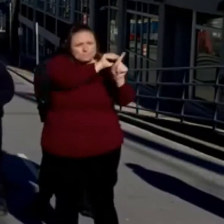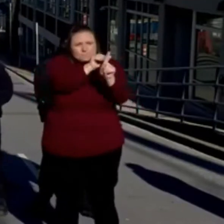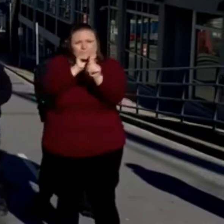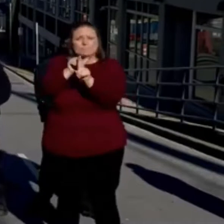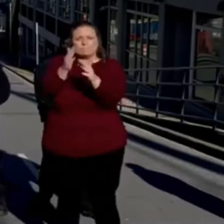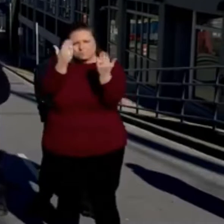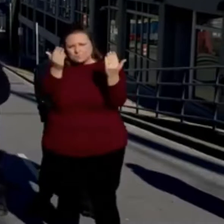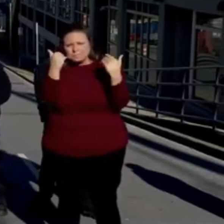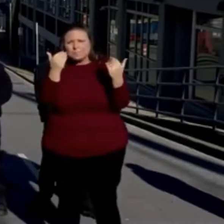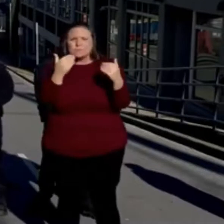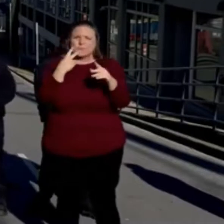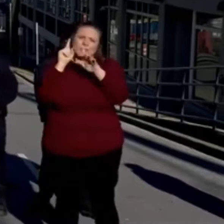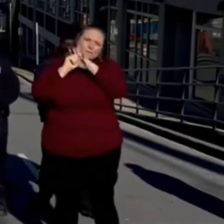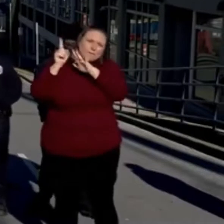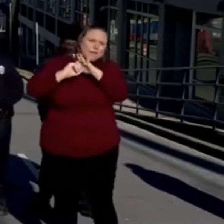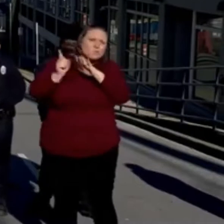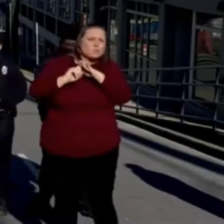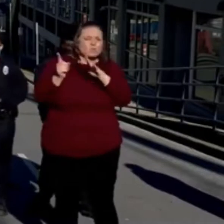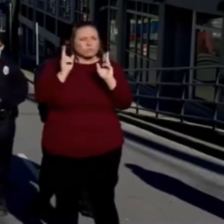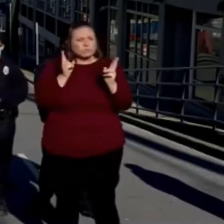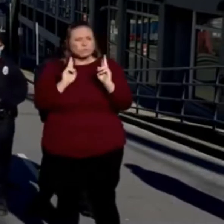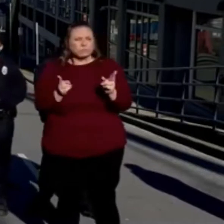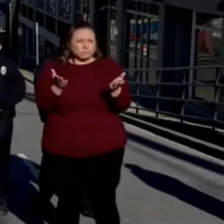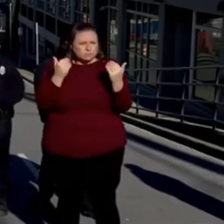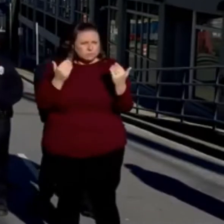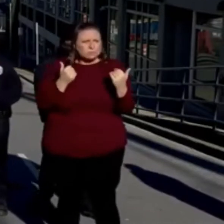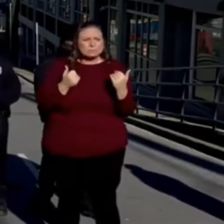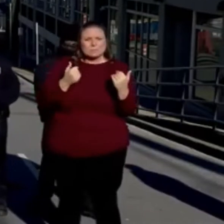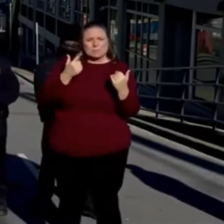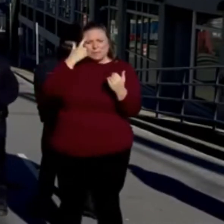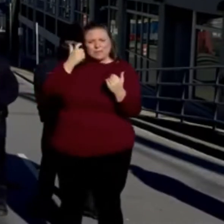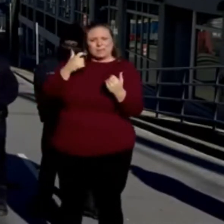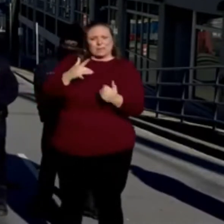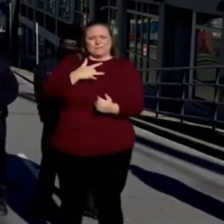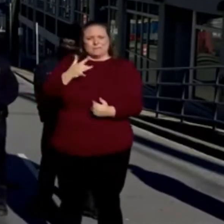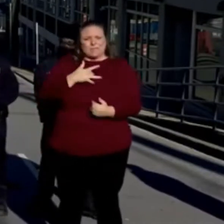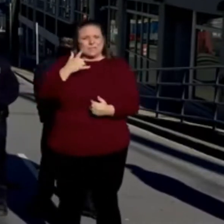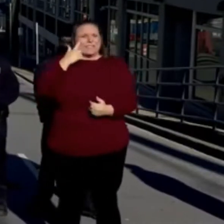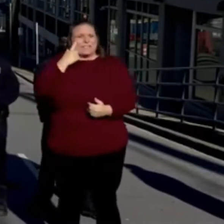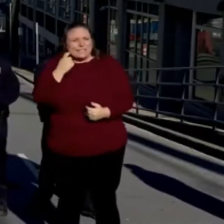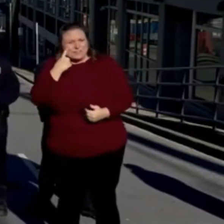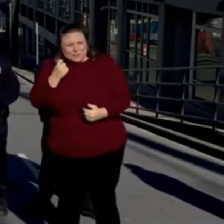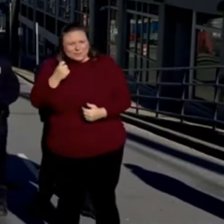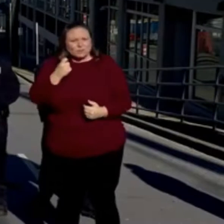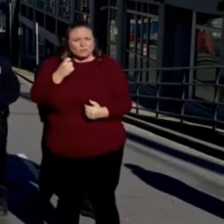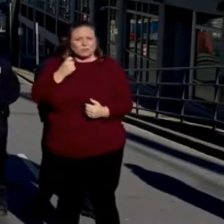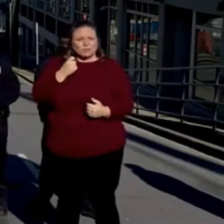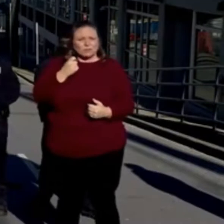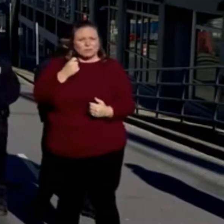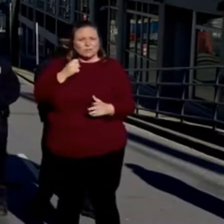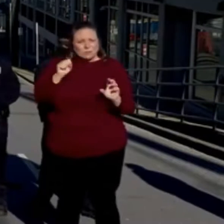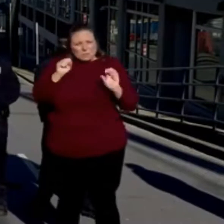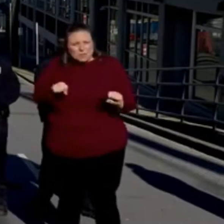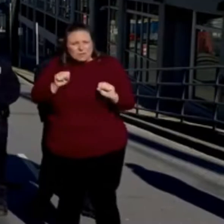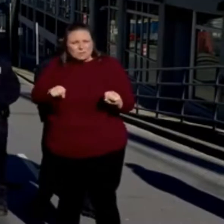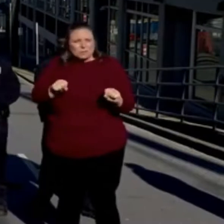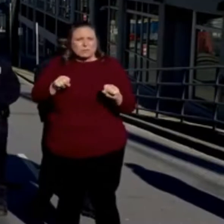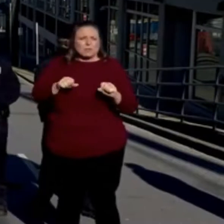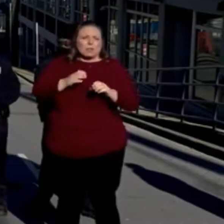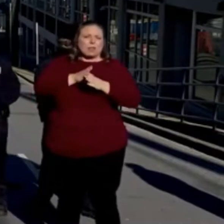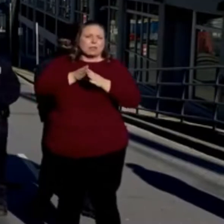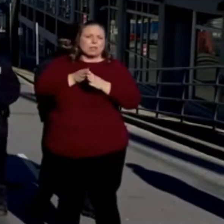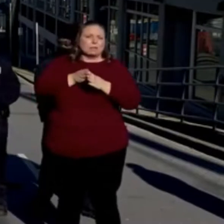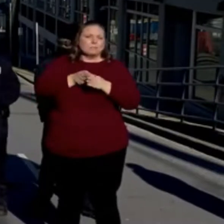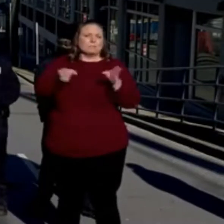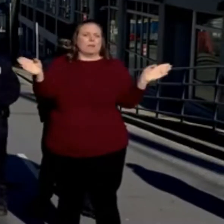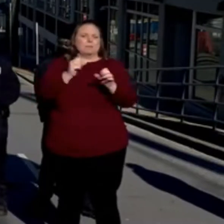could to notify as many people as we could that we had a possible public safety